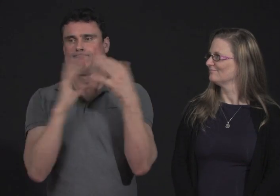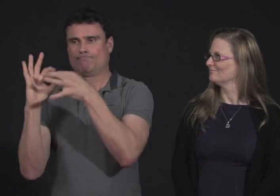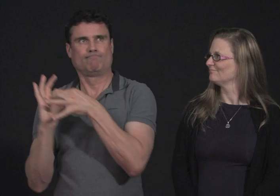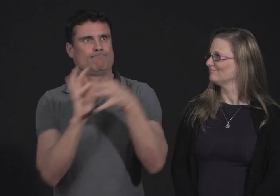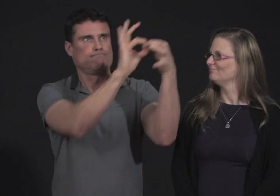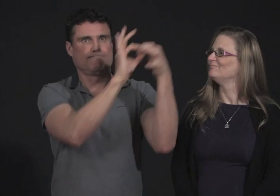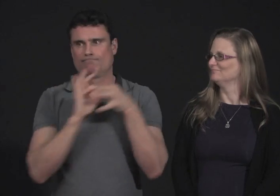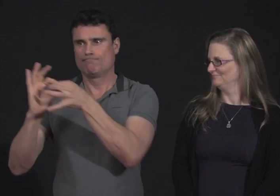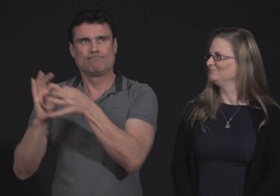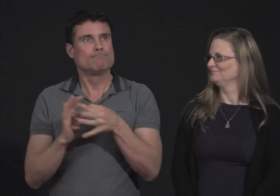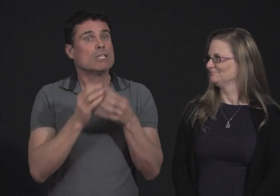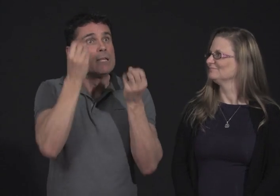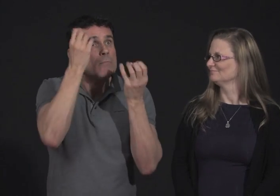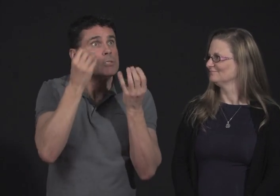and the BC VRS committee.